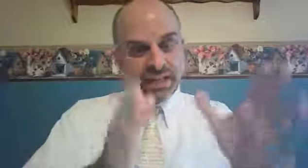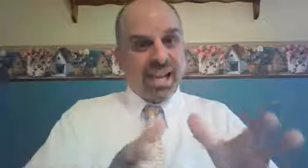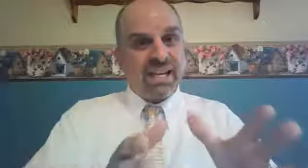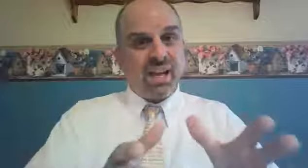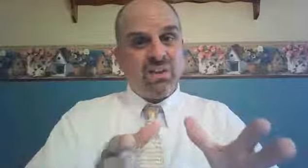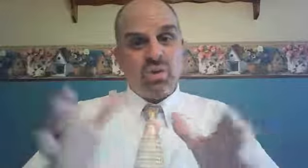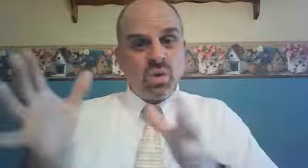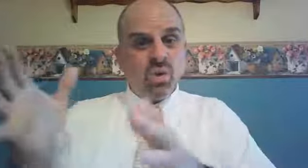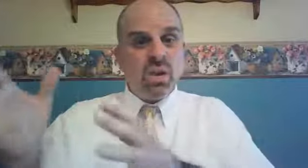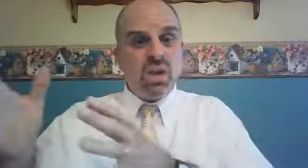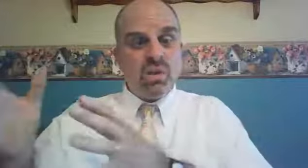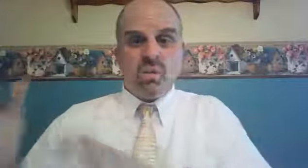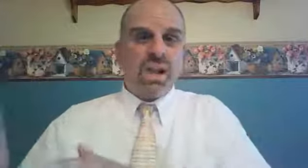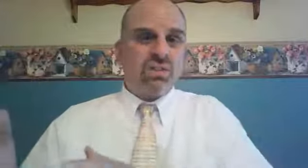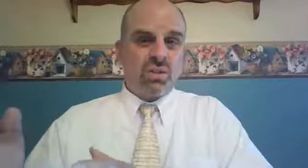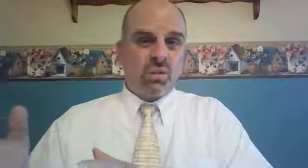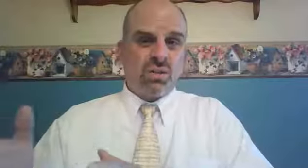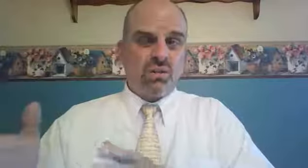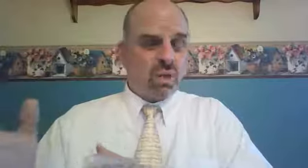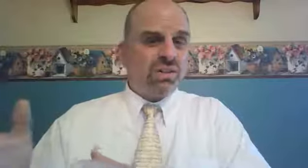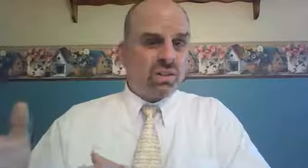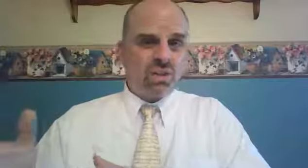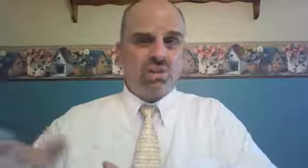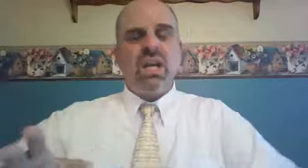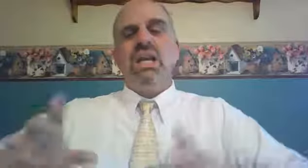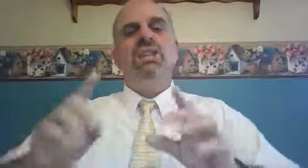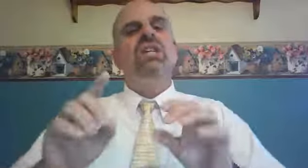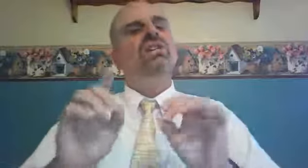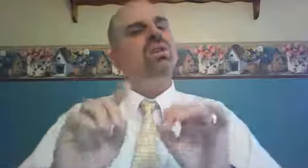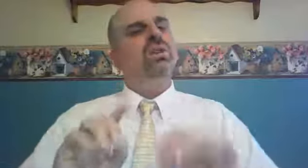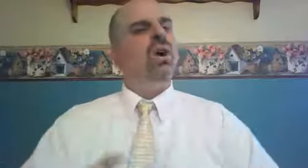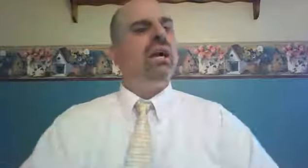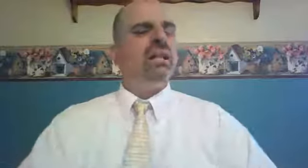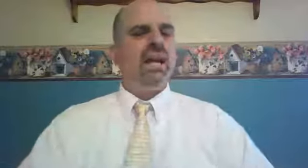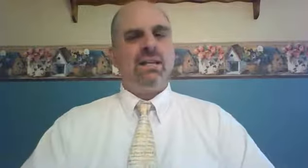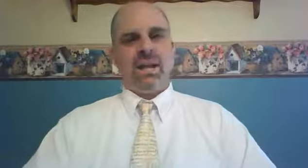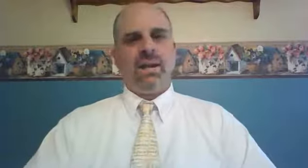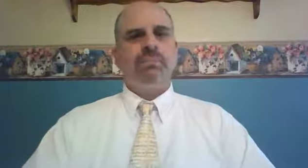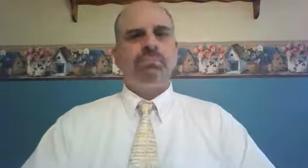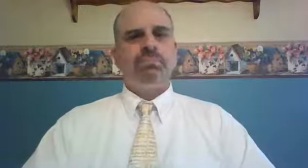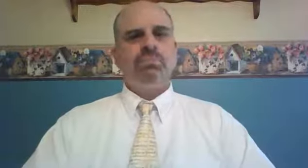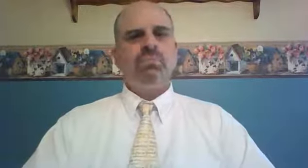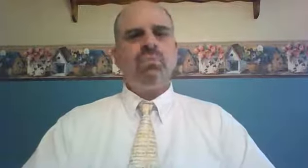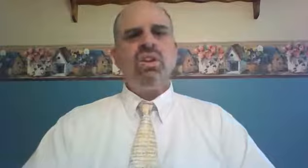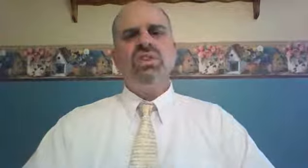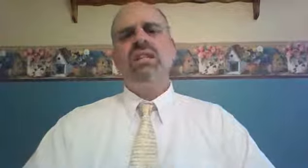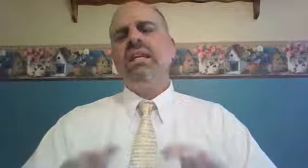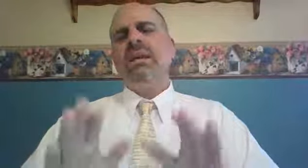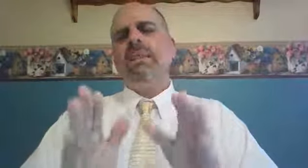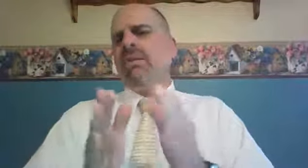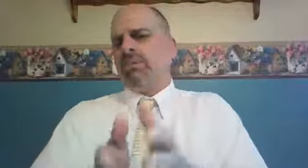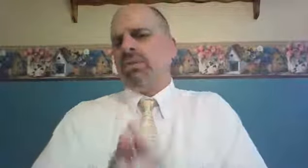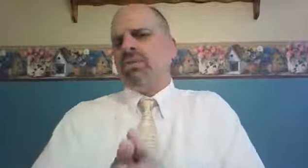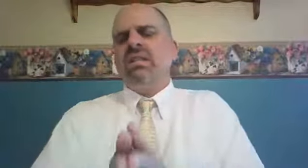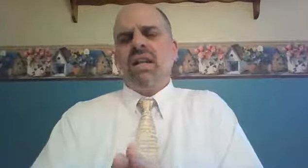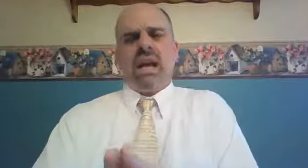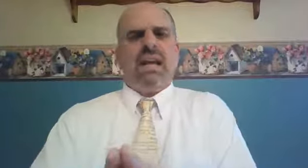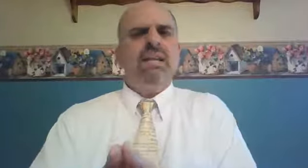like us who rescues us. You see, the law in that day said that if a person died,